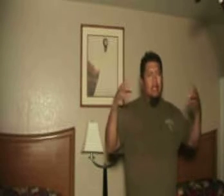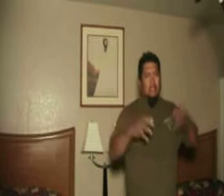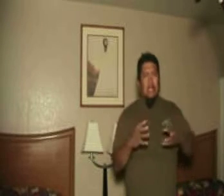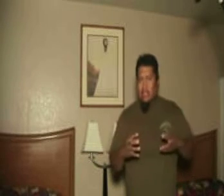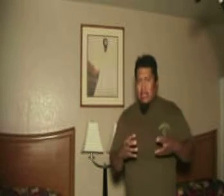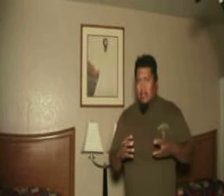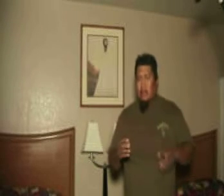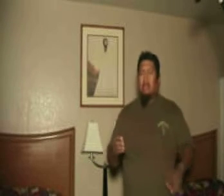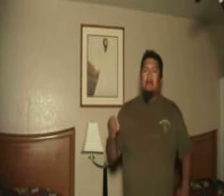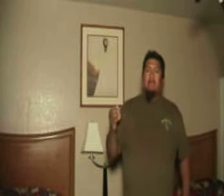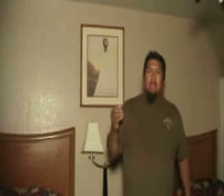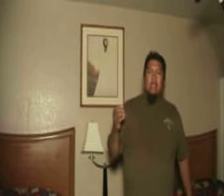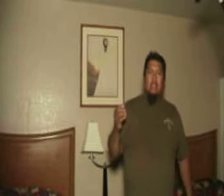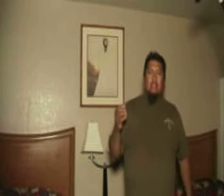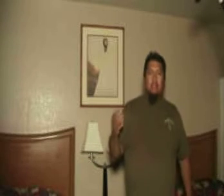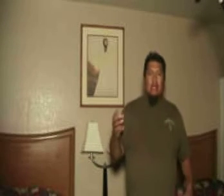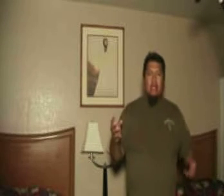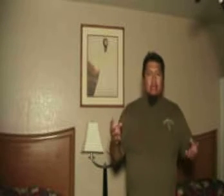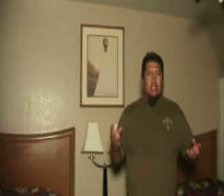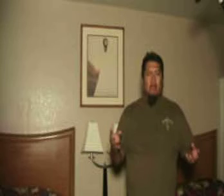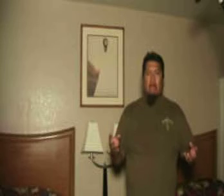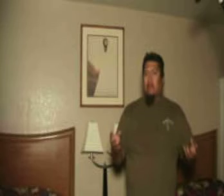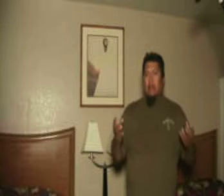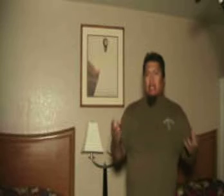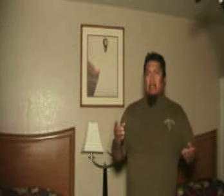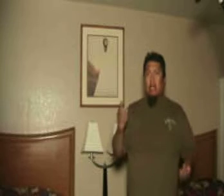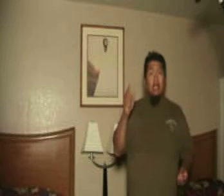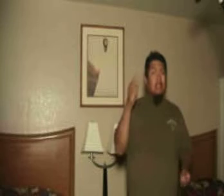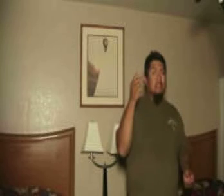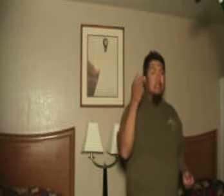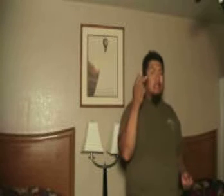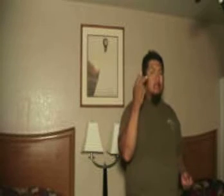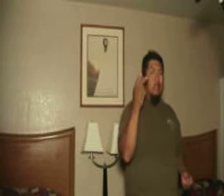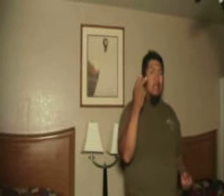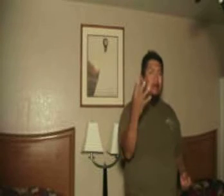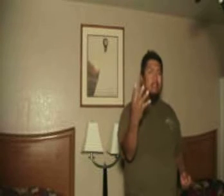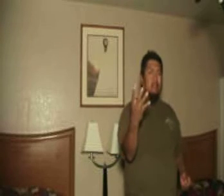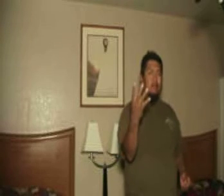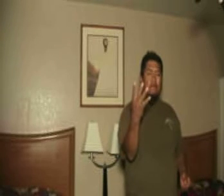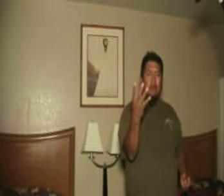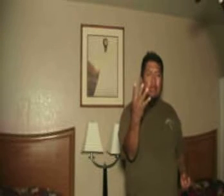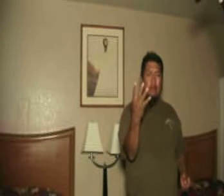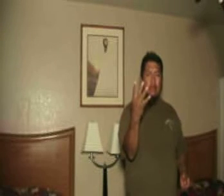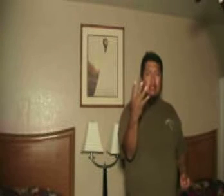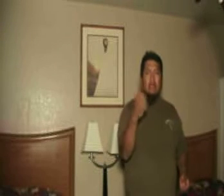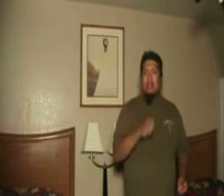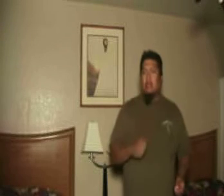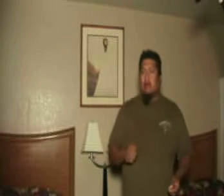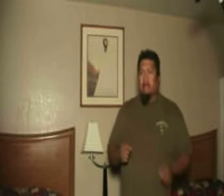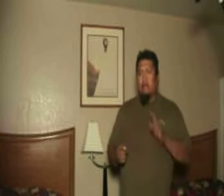assassinated them and this one here has become a very big deal because right now he's chosen four people to go after